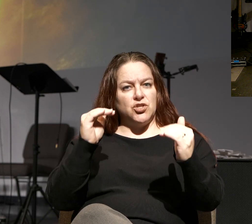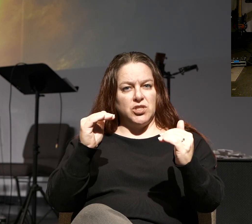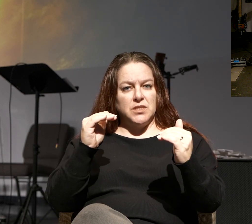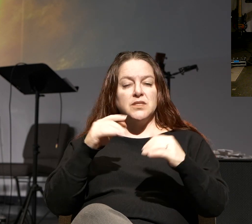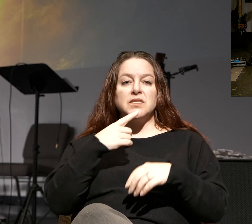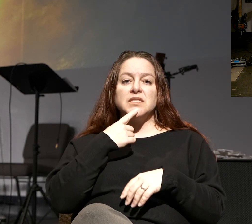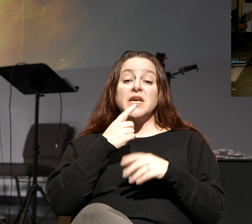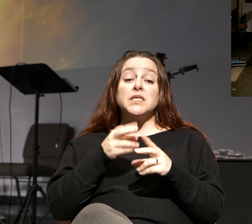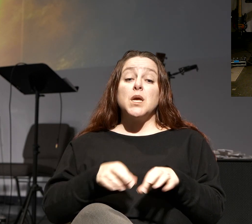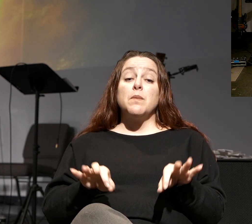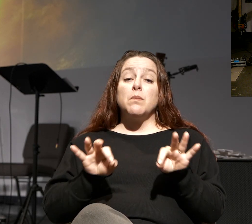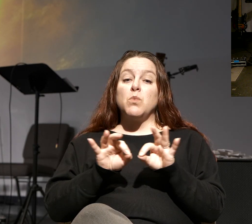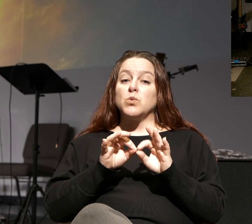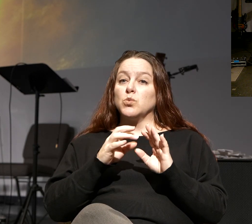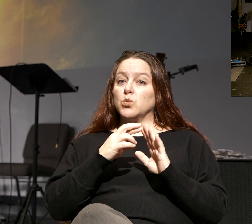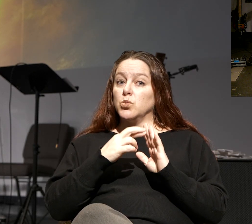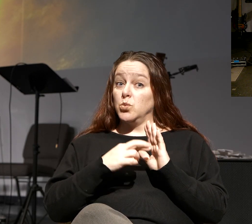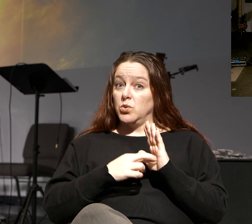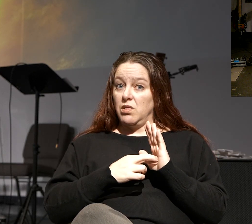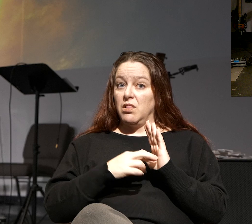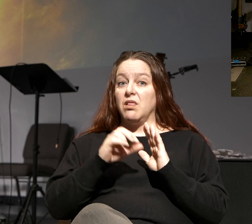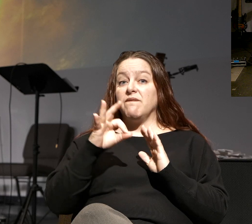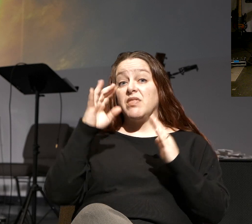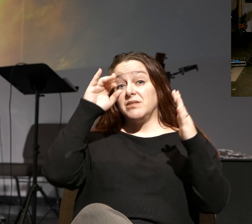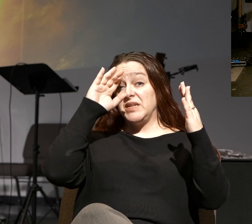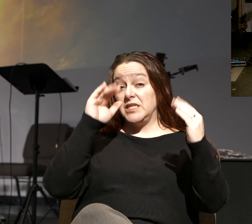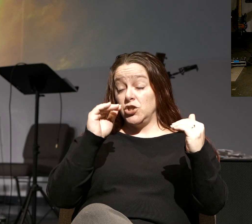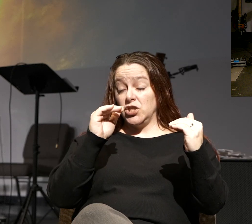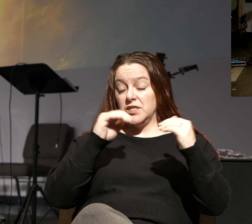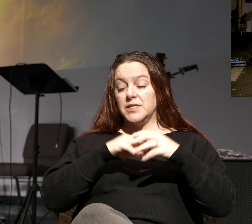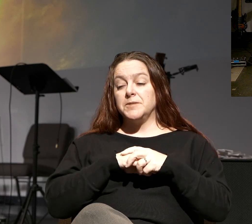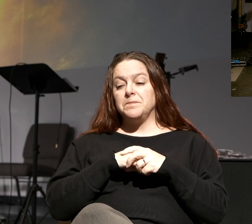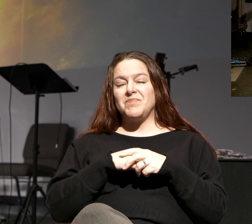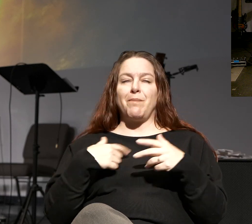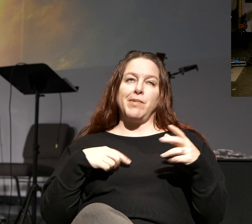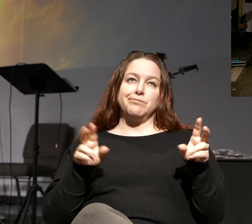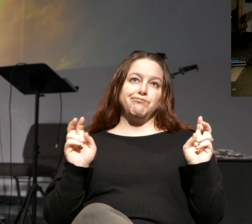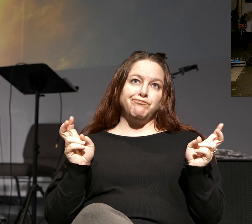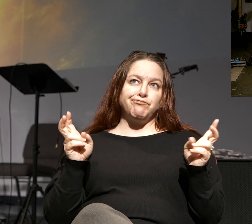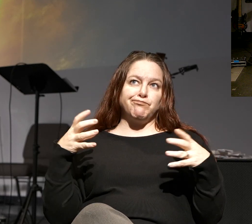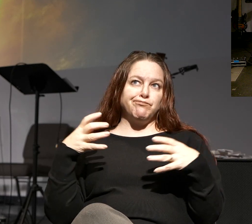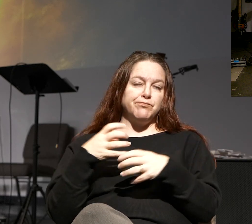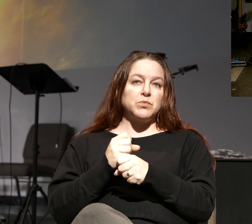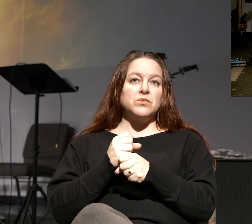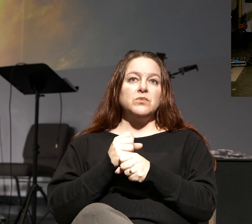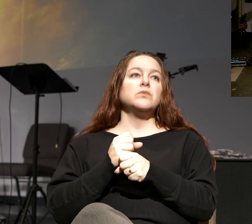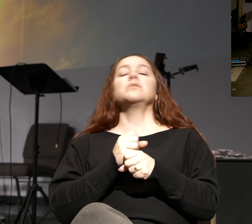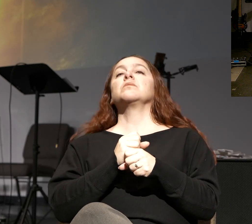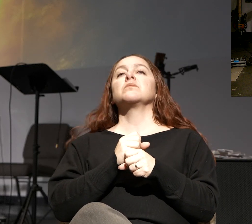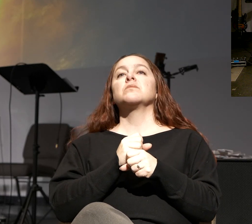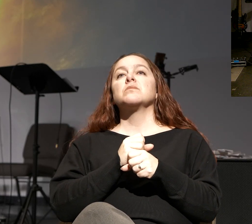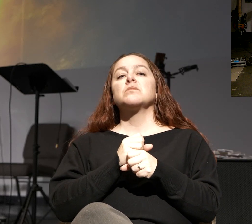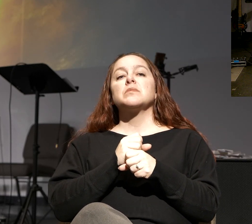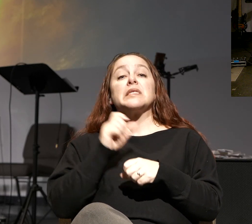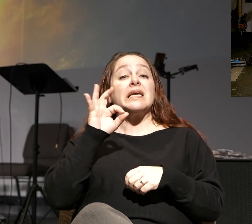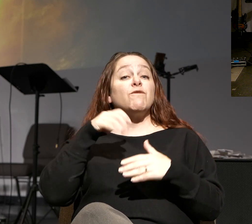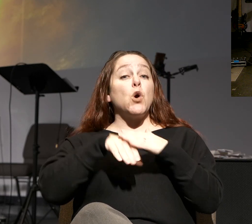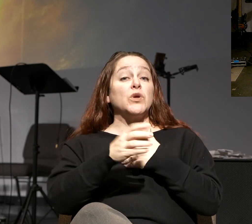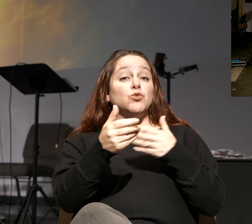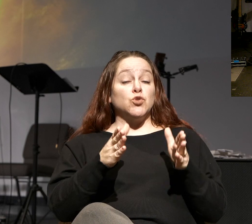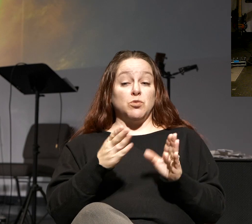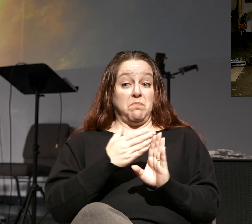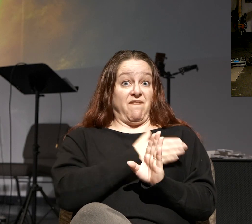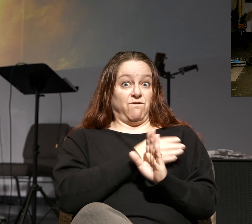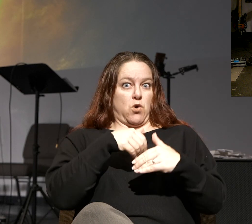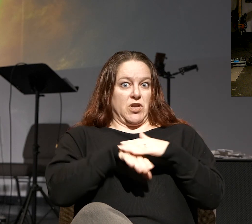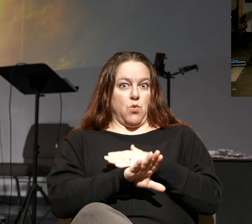He says the important role of expectations, and this is what he said. I'll paraphrase it a bit. Let's just say that I was to take you into a room, and before I took